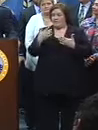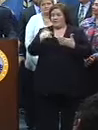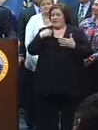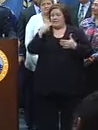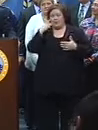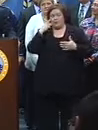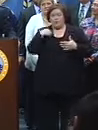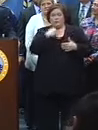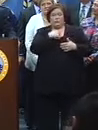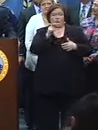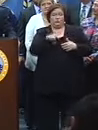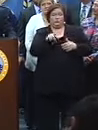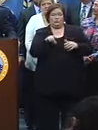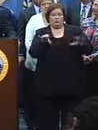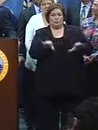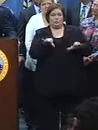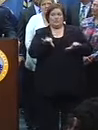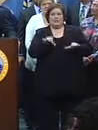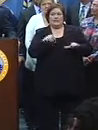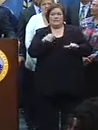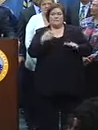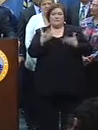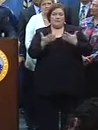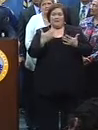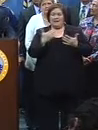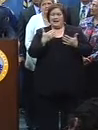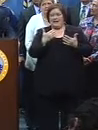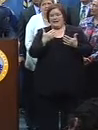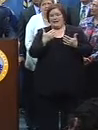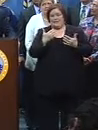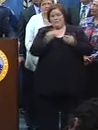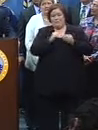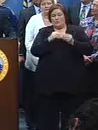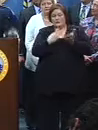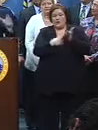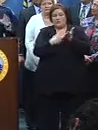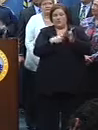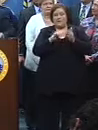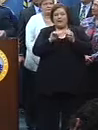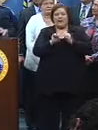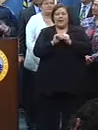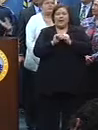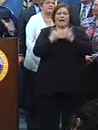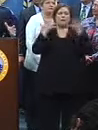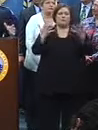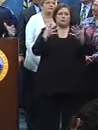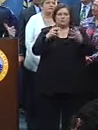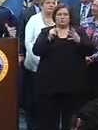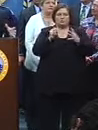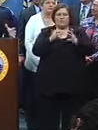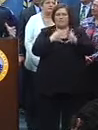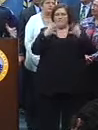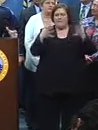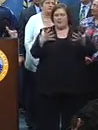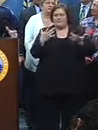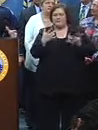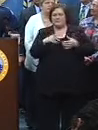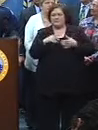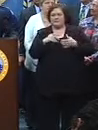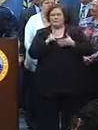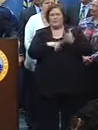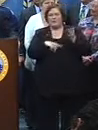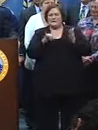we should do is spend a little time having a public discussion about how much is too much and really what does no sofa